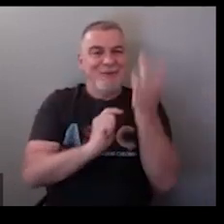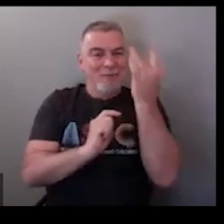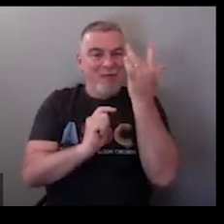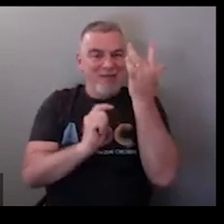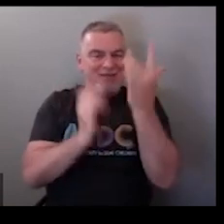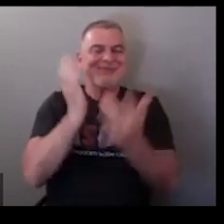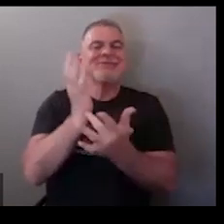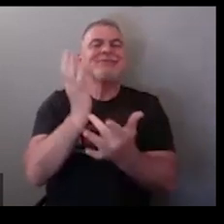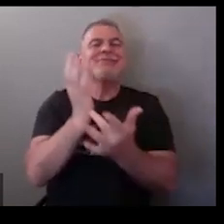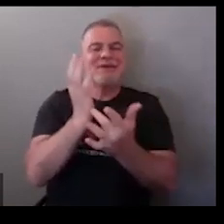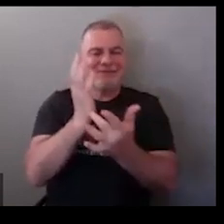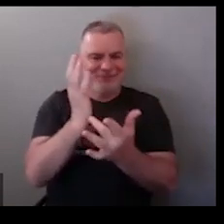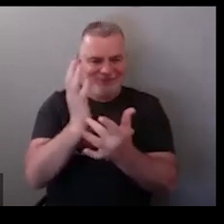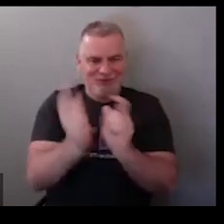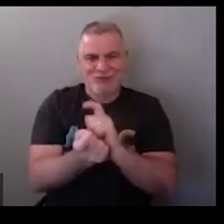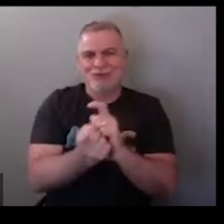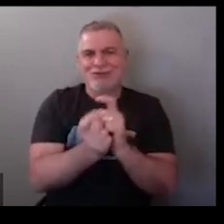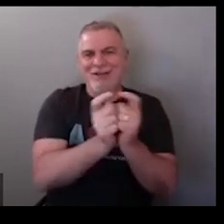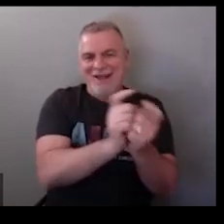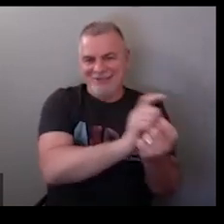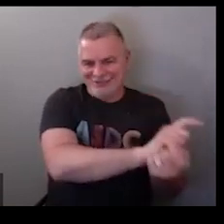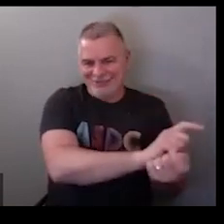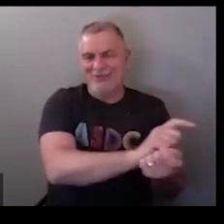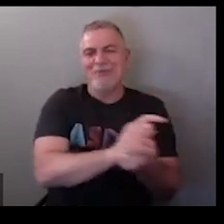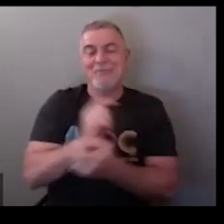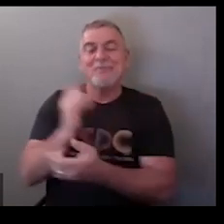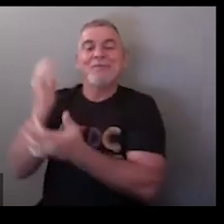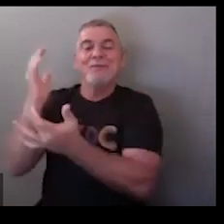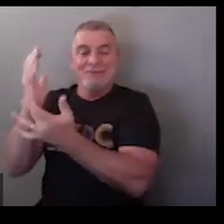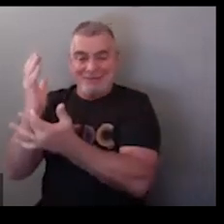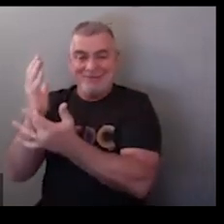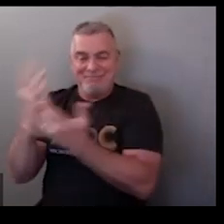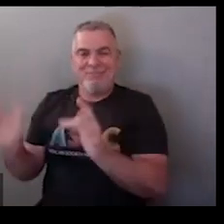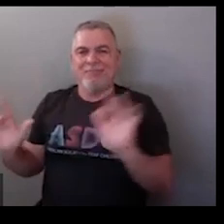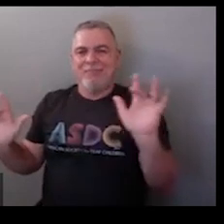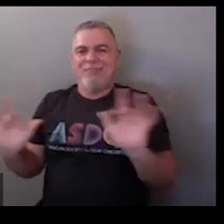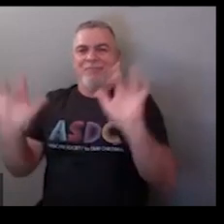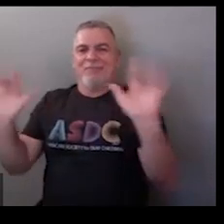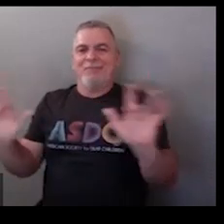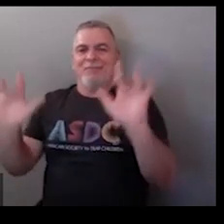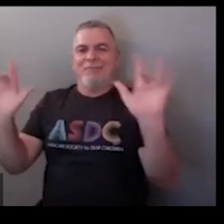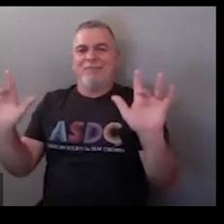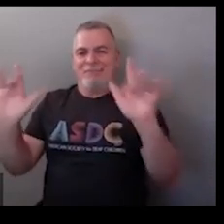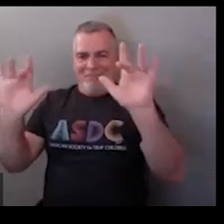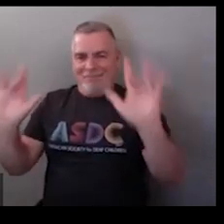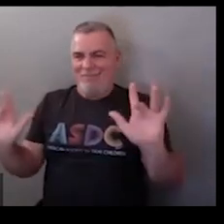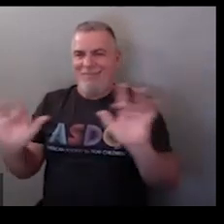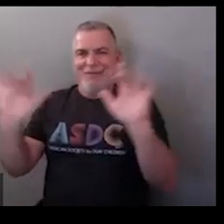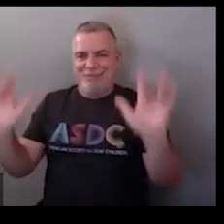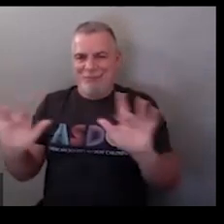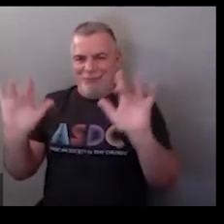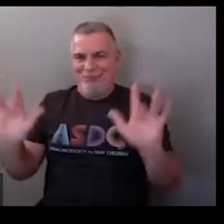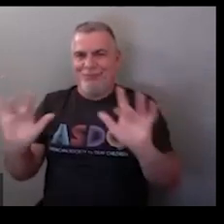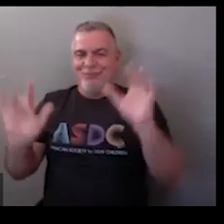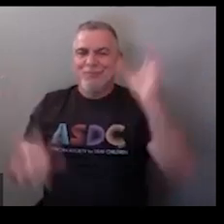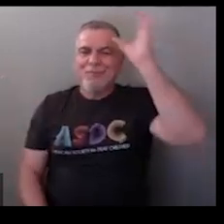as along the timeline technology has changed and evolved the signs have changed and evolved with it so this is the old sign for